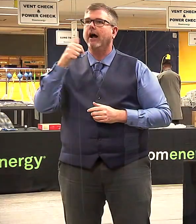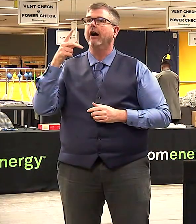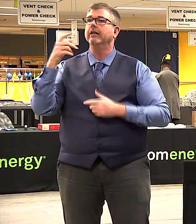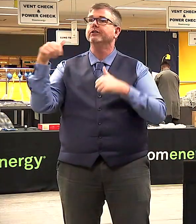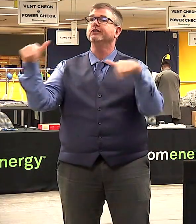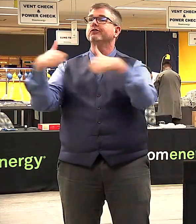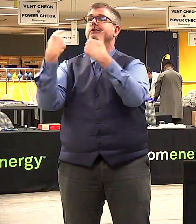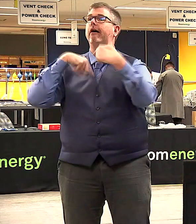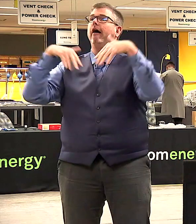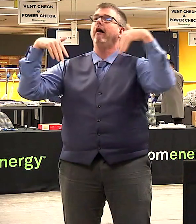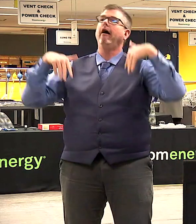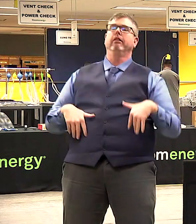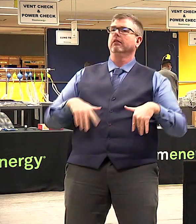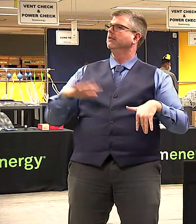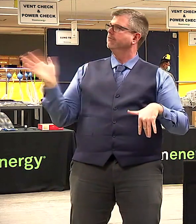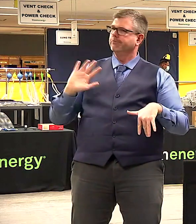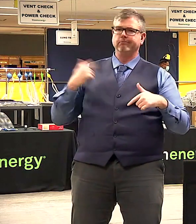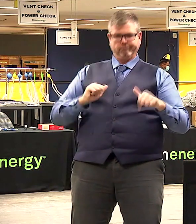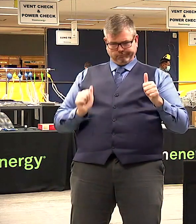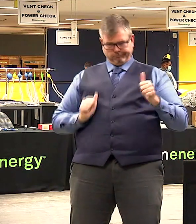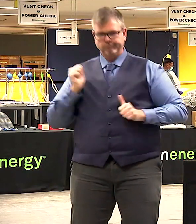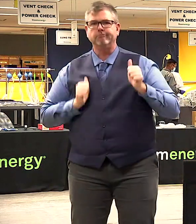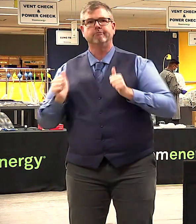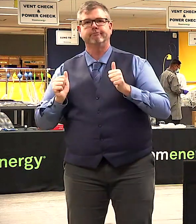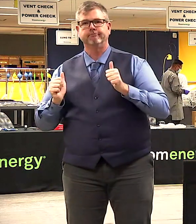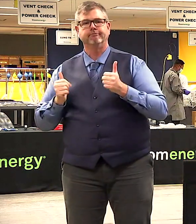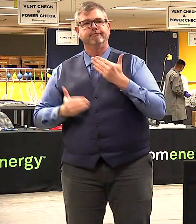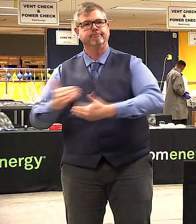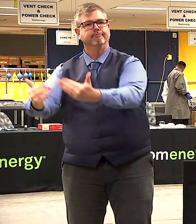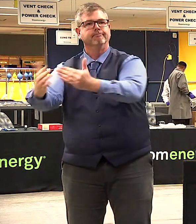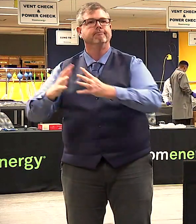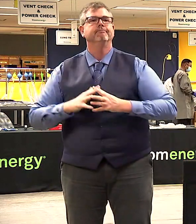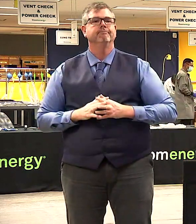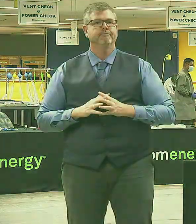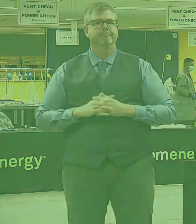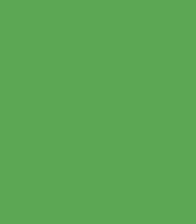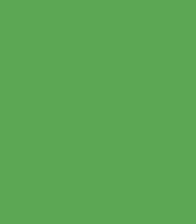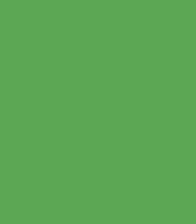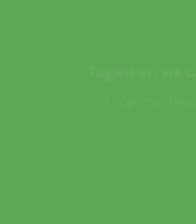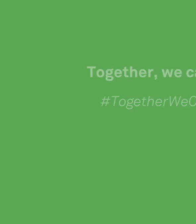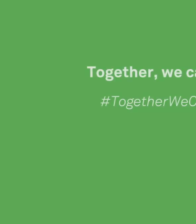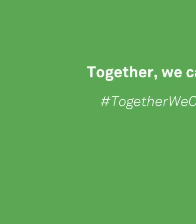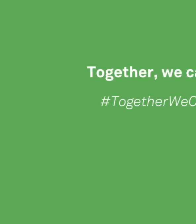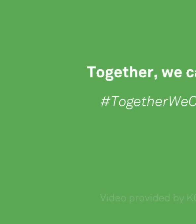we have this can-do attitude. And the can-do attitude defeated the virus.